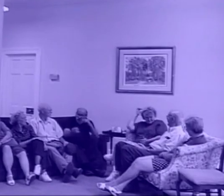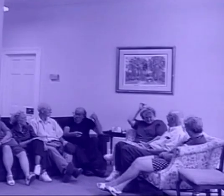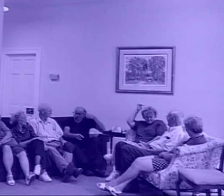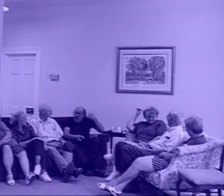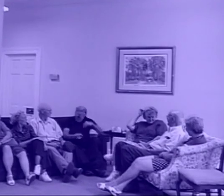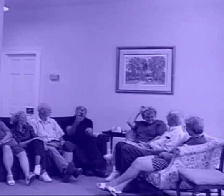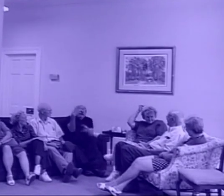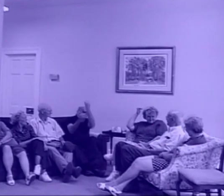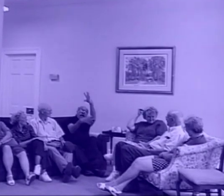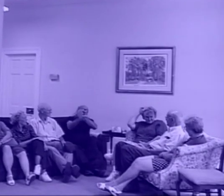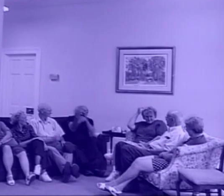Thank